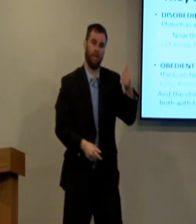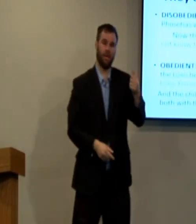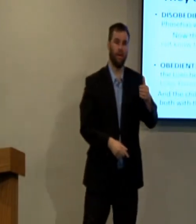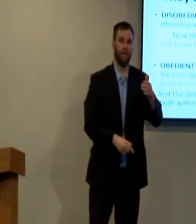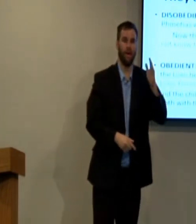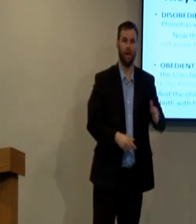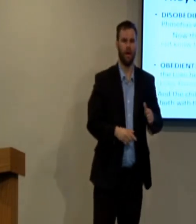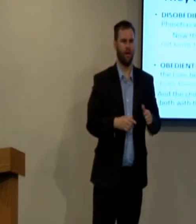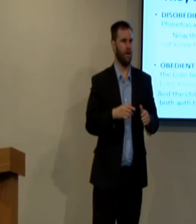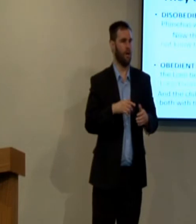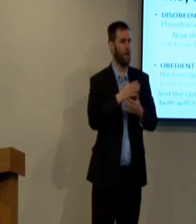obeying.